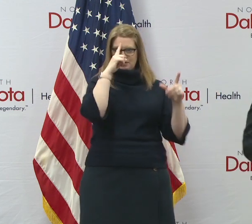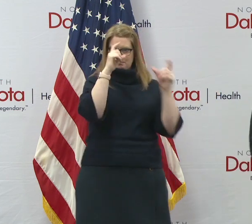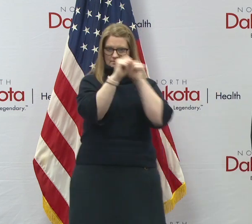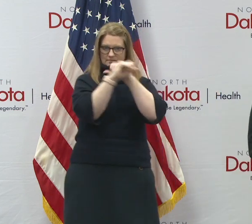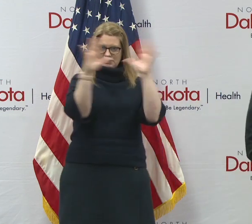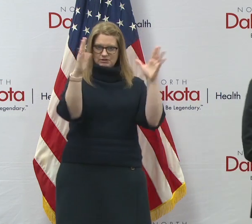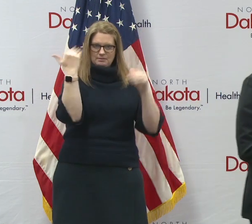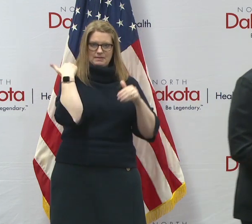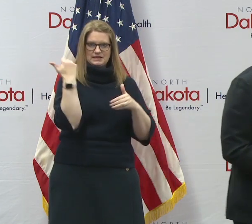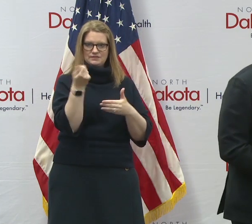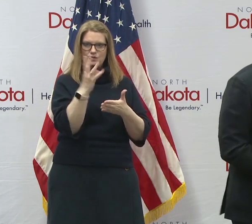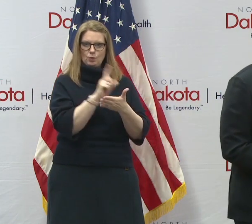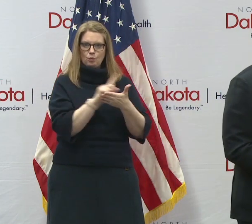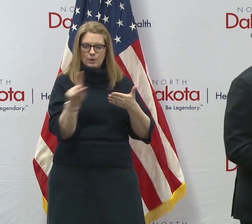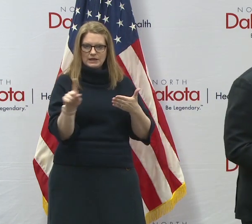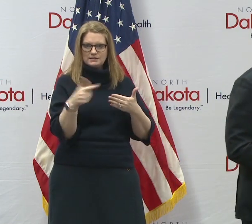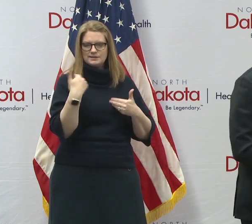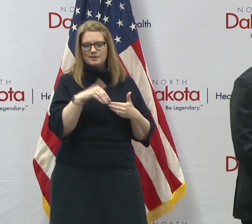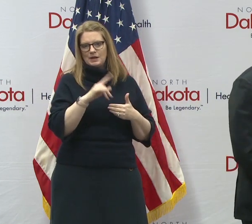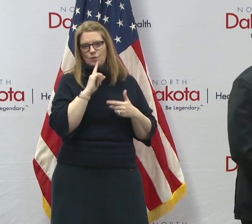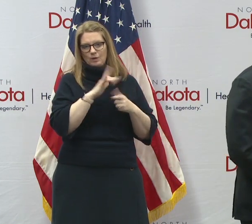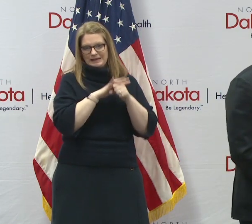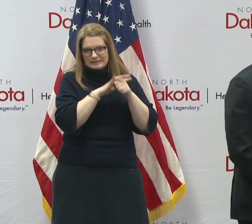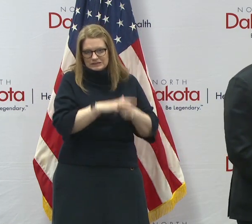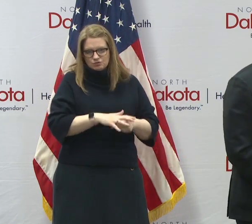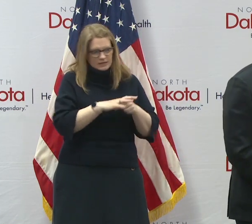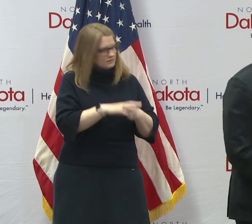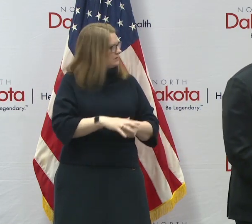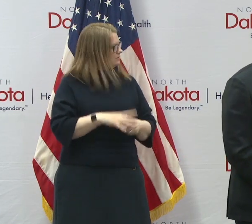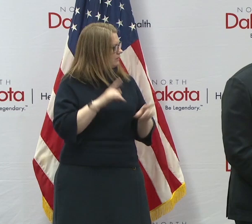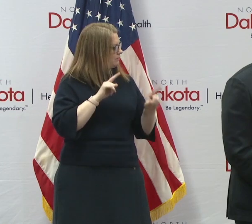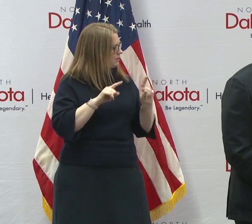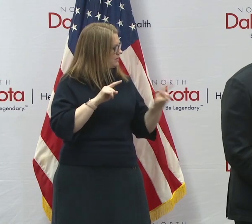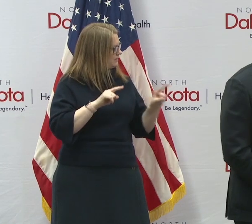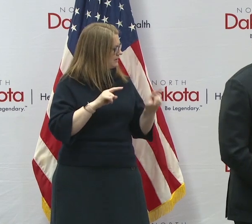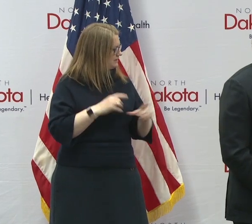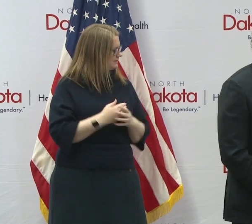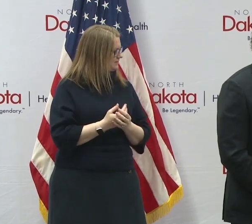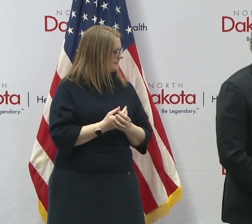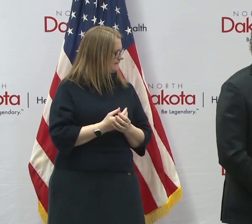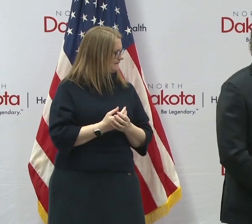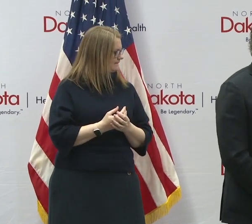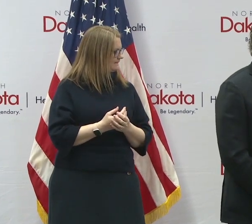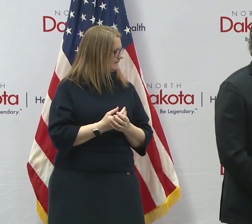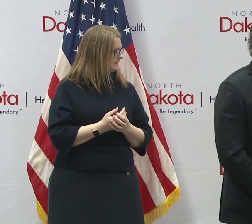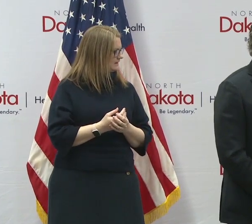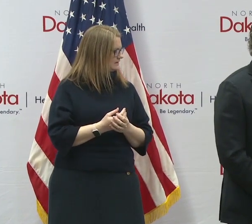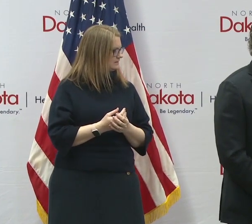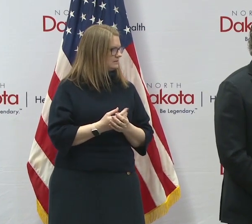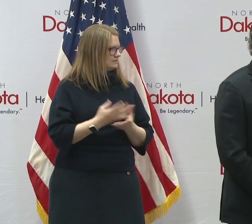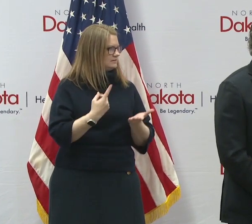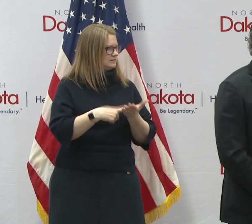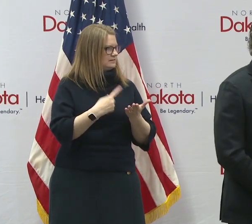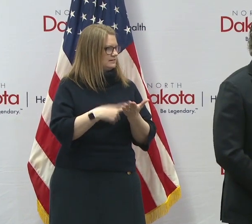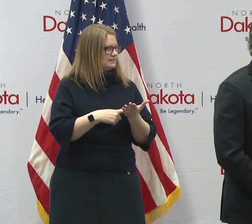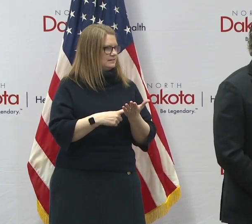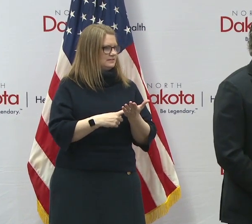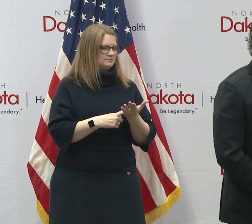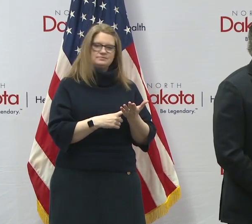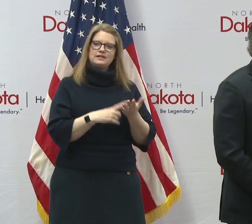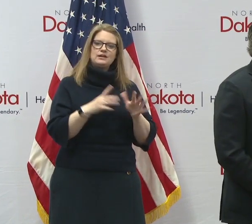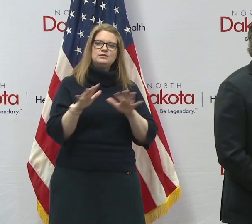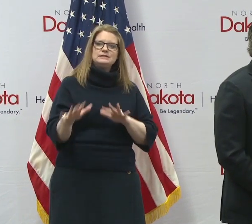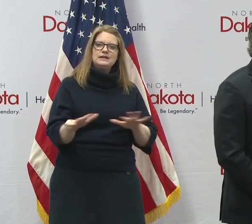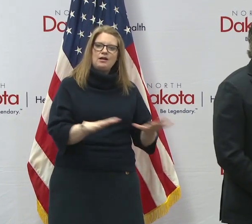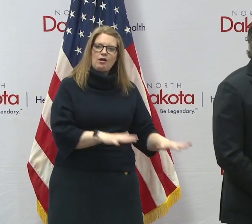past few weeks have just been incredibly stressful for the both of you. Um, can you guys talk about what each of you do to try to stay calm and stay connected?